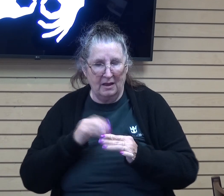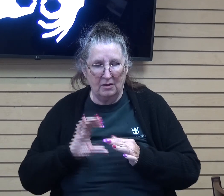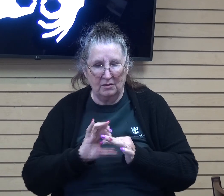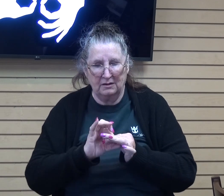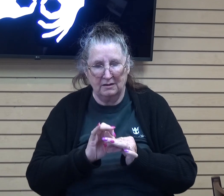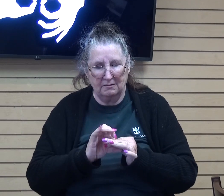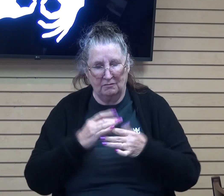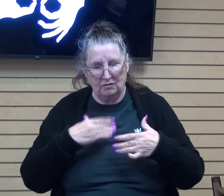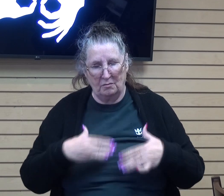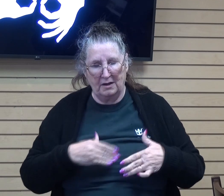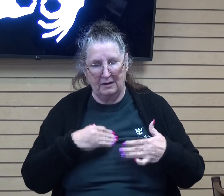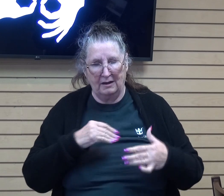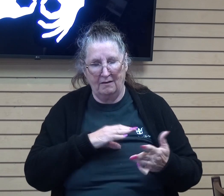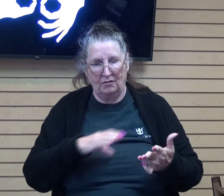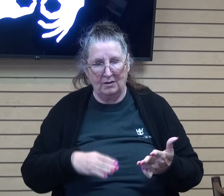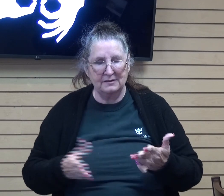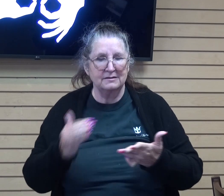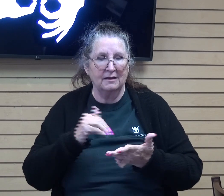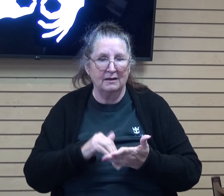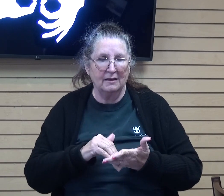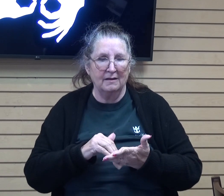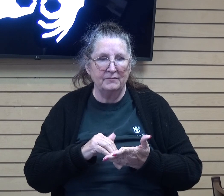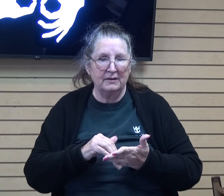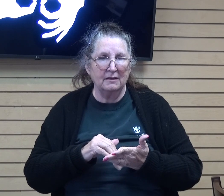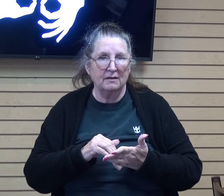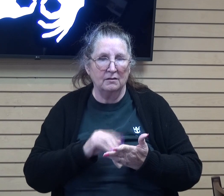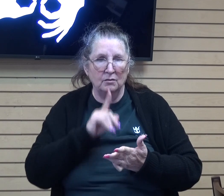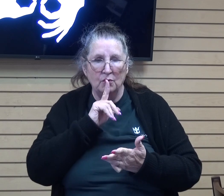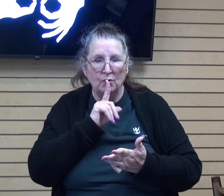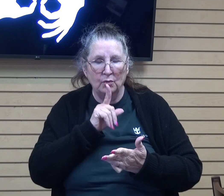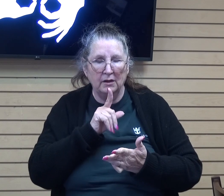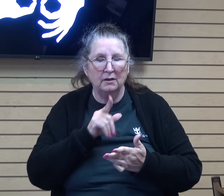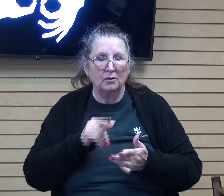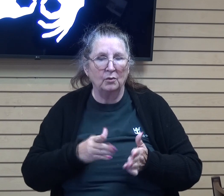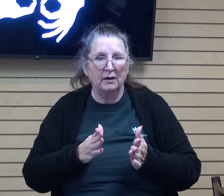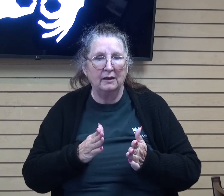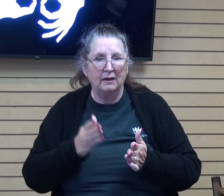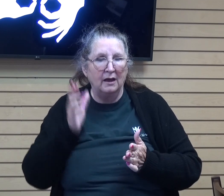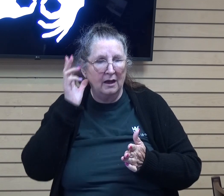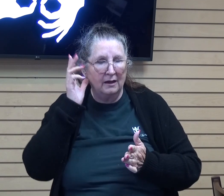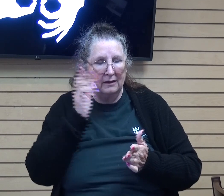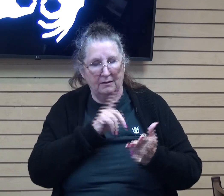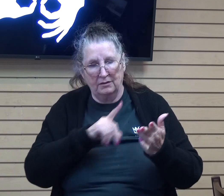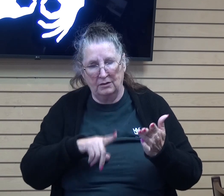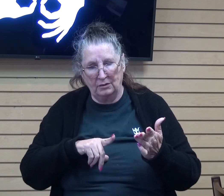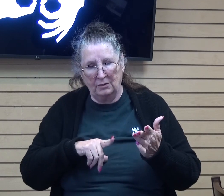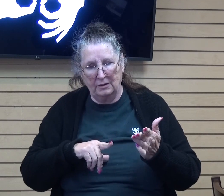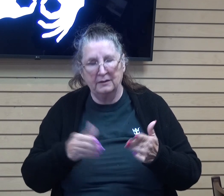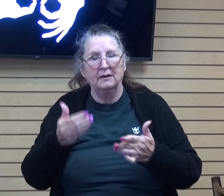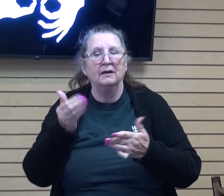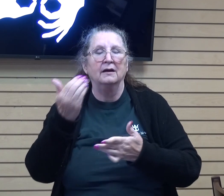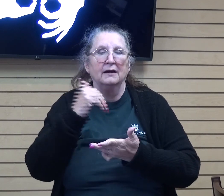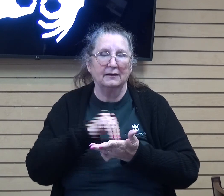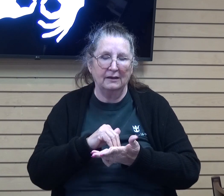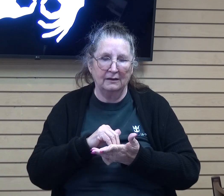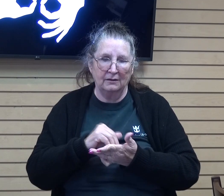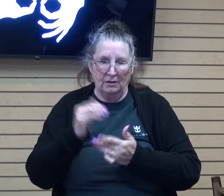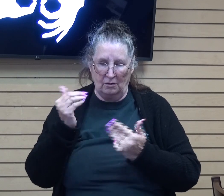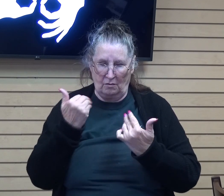again i'm in a very real and practical way i hear the voice of the lord afresh and i'm reminded that the storm that